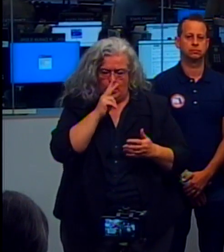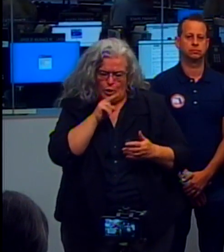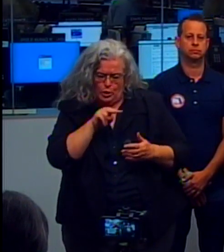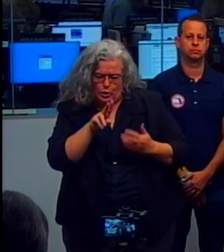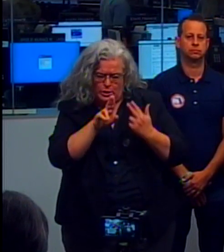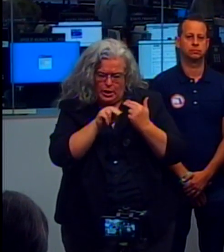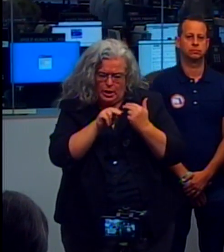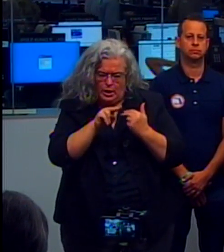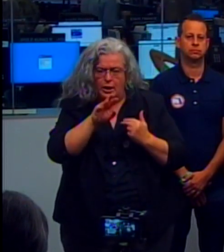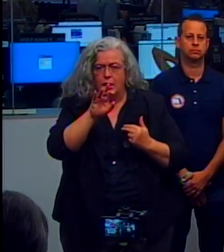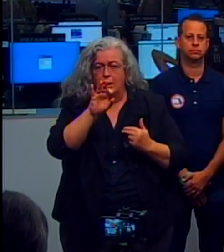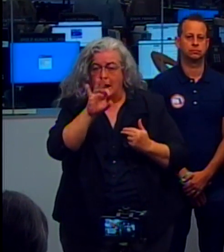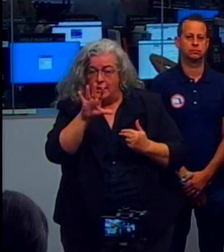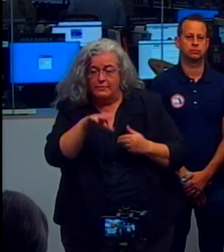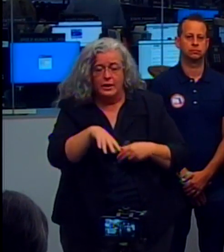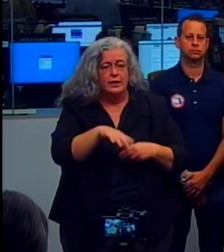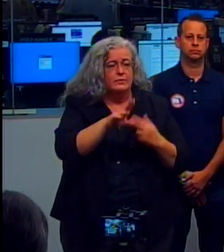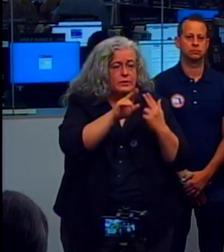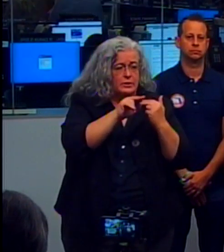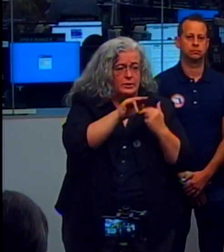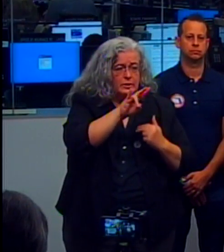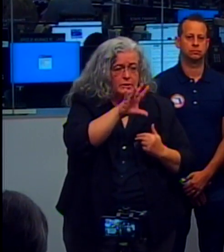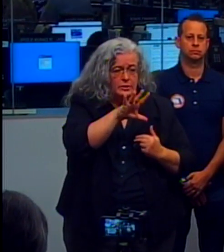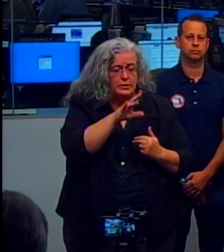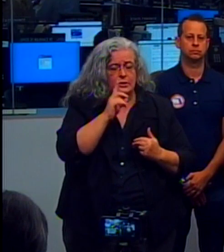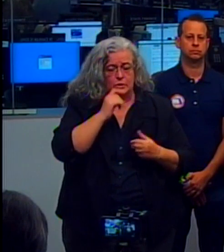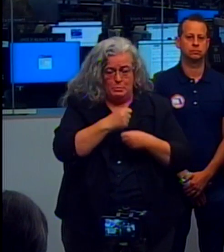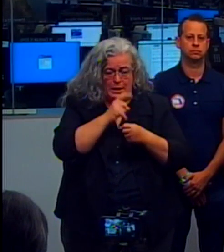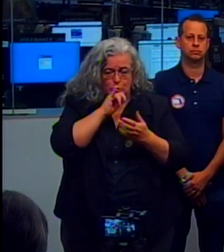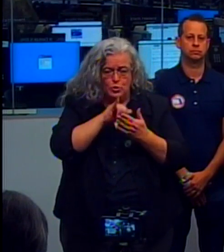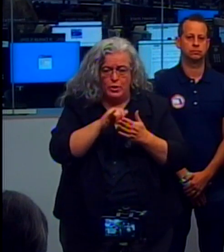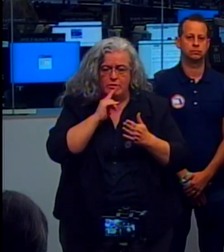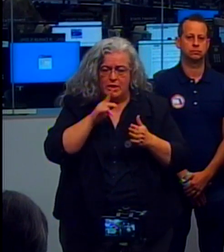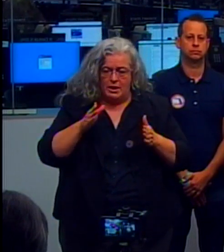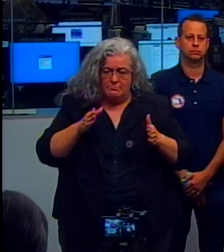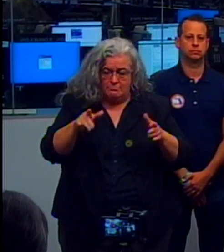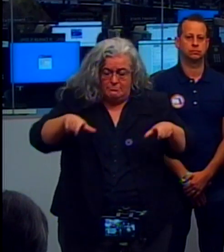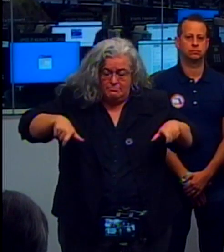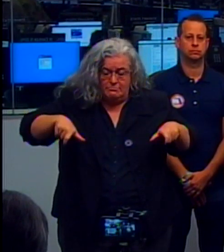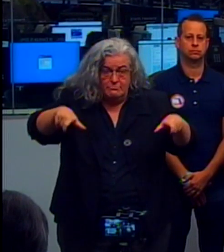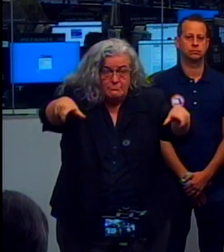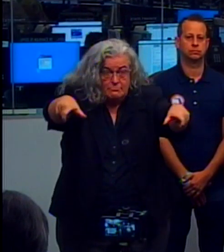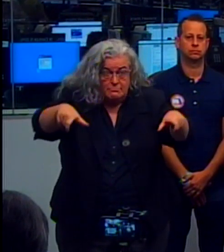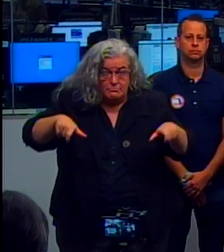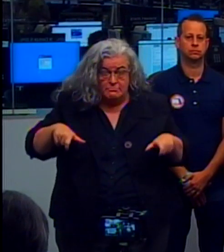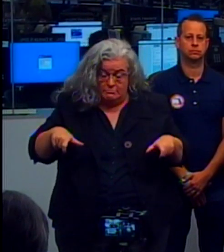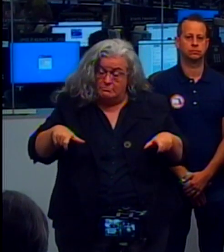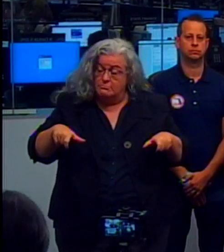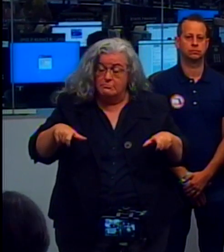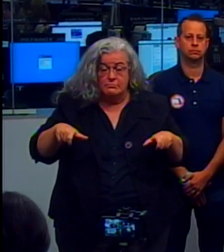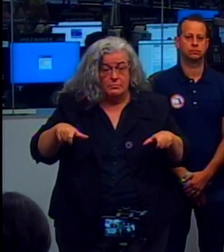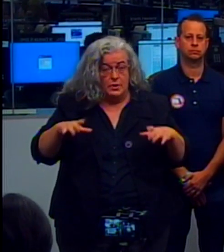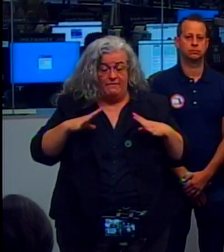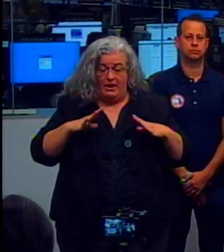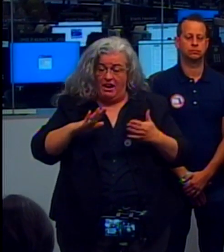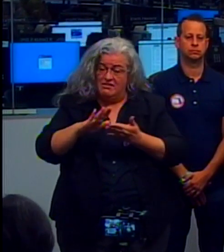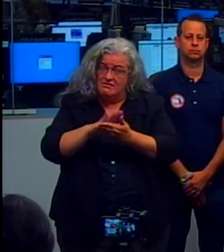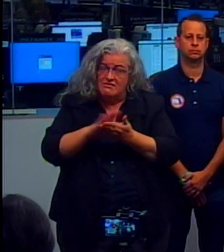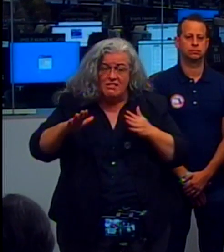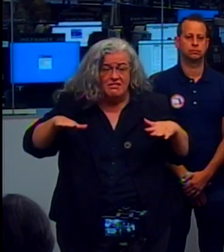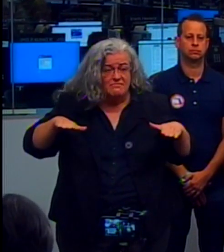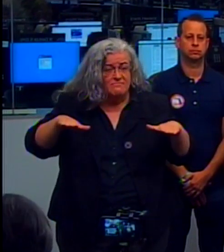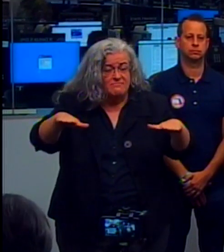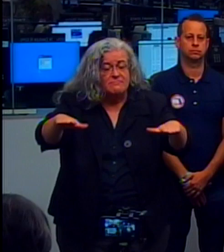and I-75. And so they've been swept, cleared. We will open those shoulders for traffic once